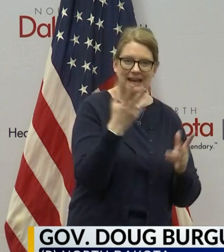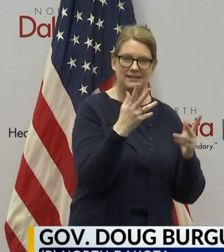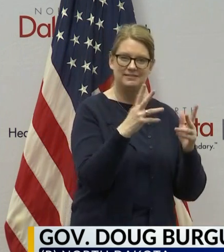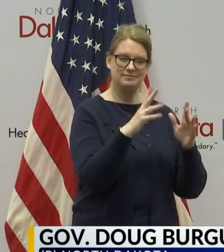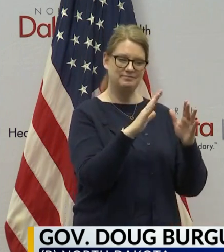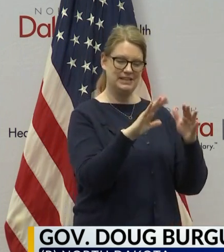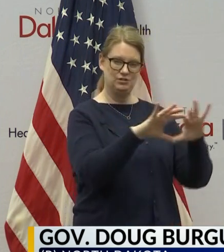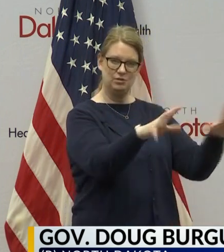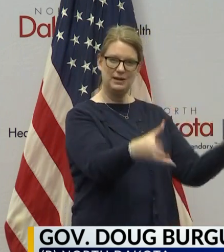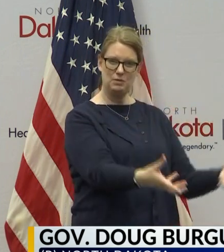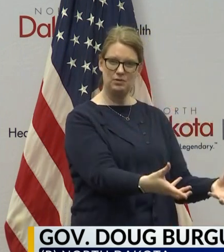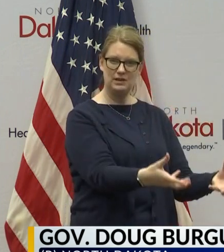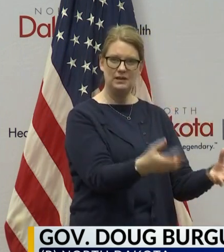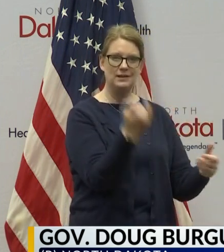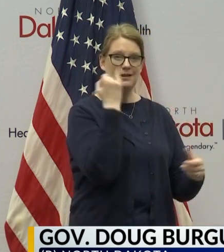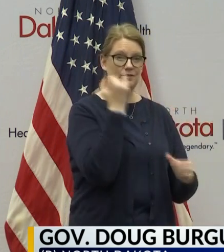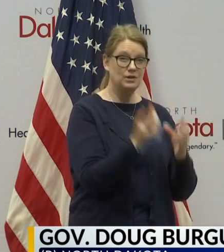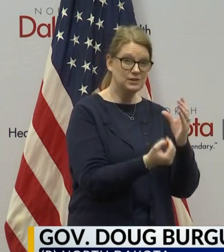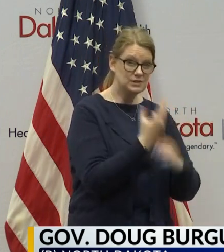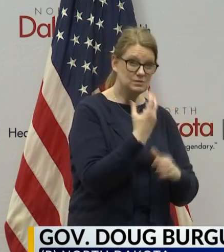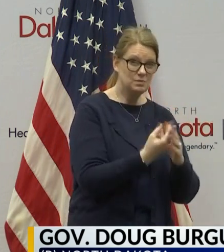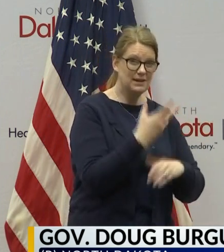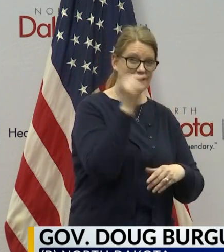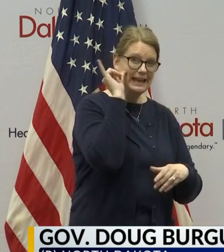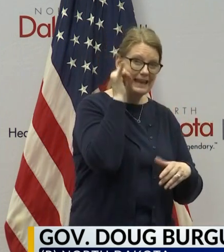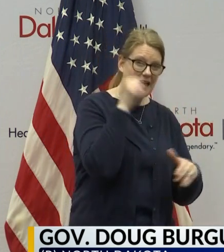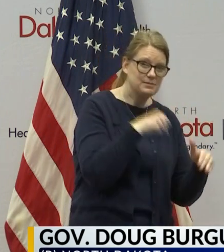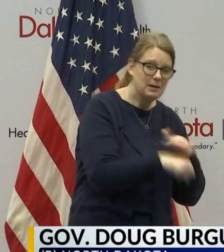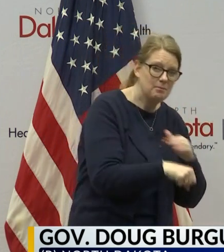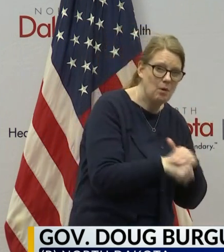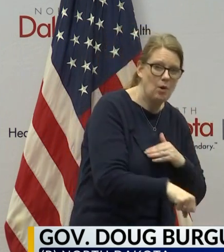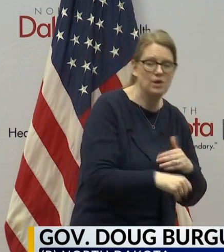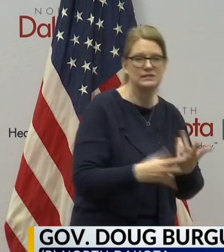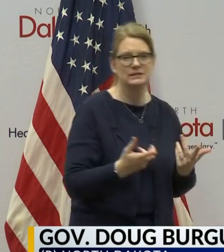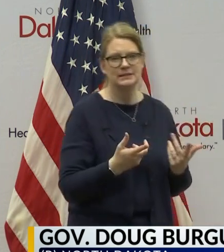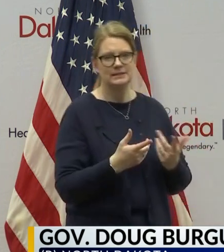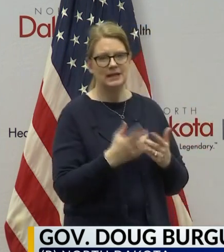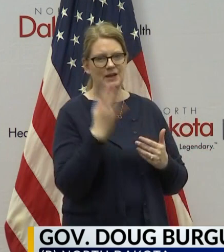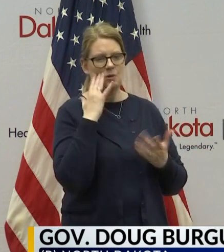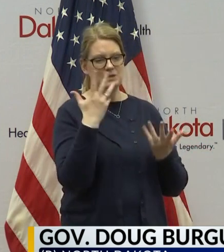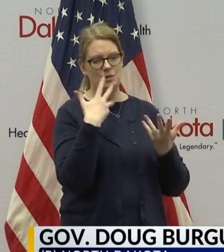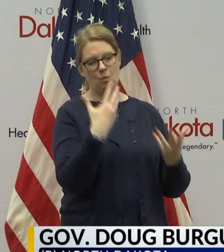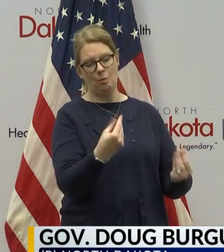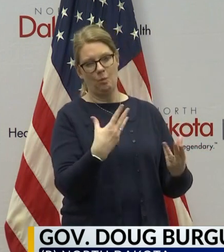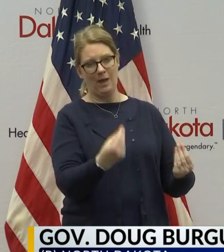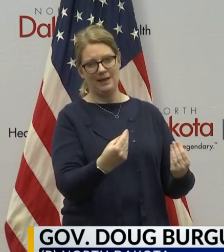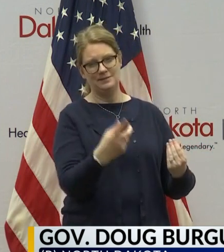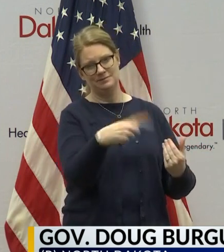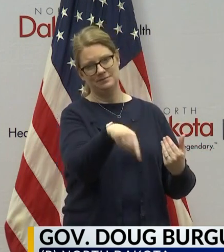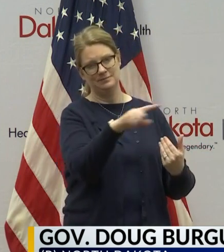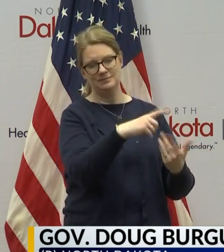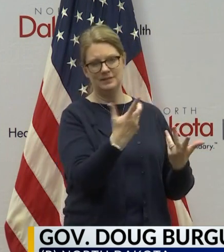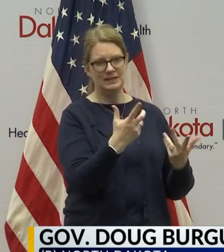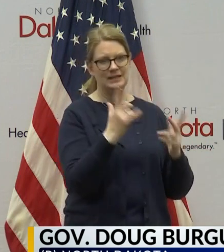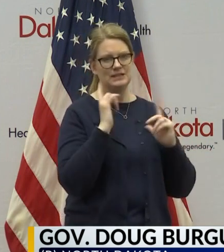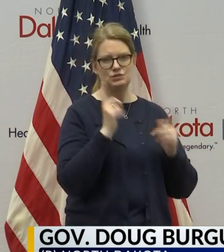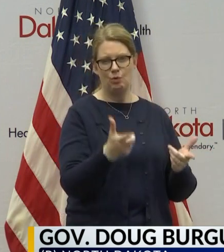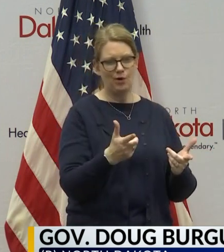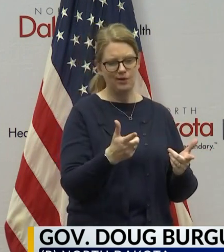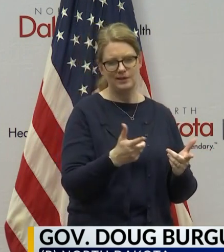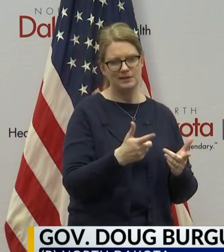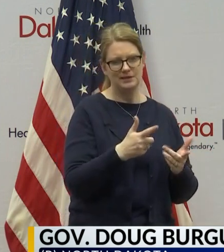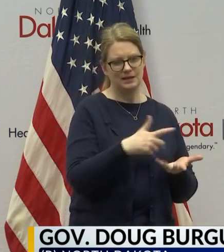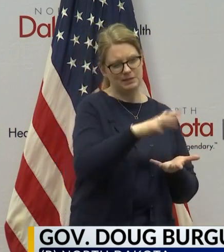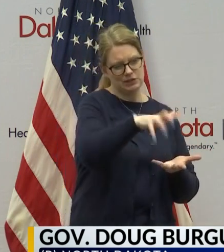If you're in spring calving, if you're getting an itch and getting ready, I know it's too wet for most everybody and too early to be in the field, but